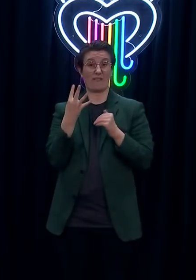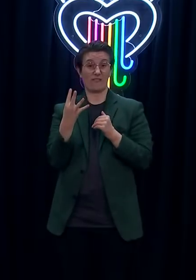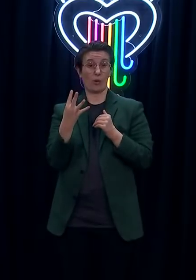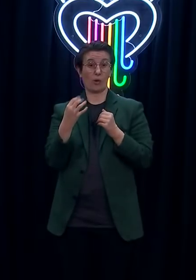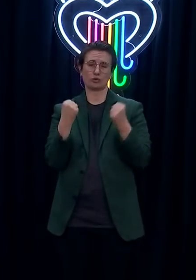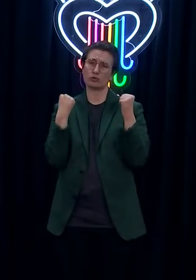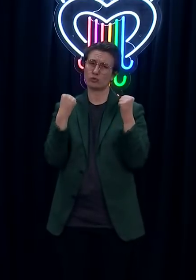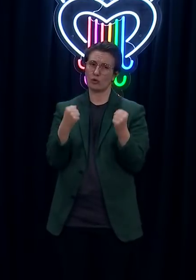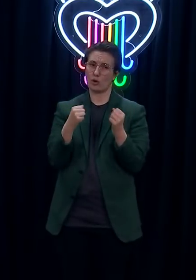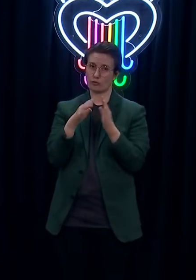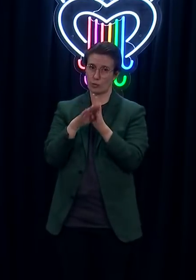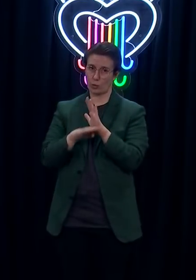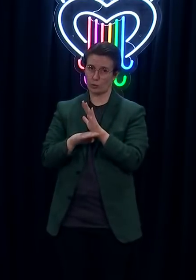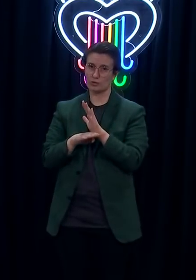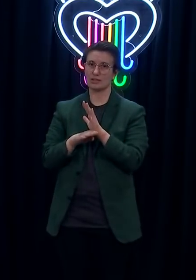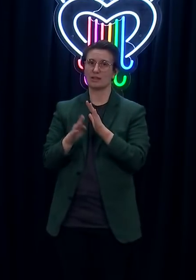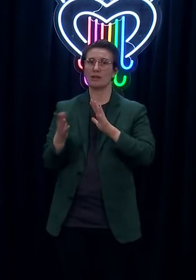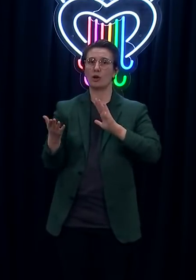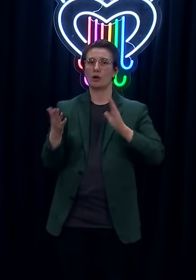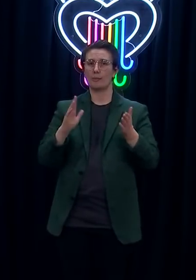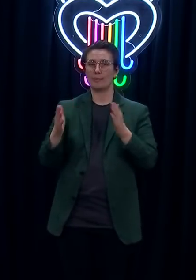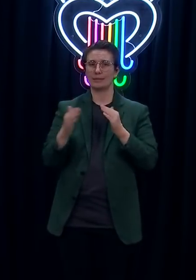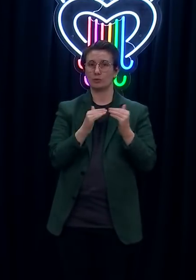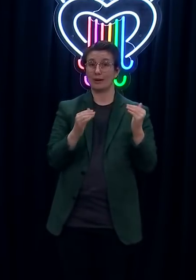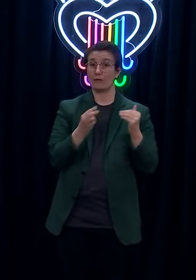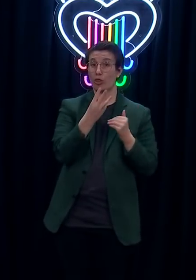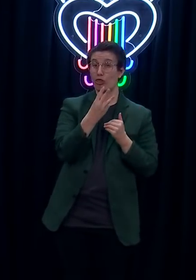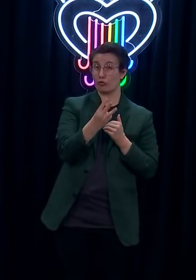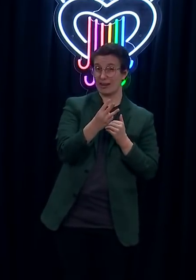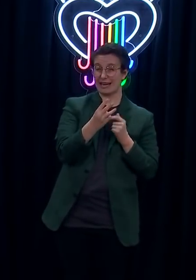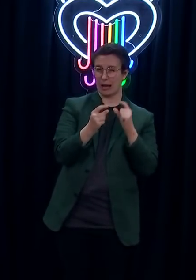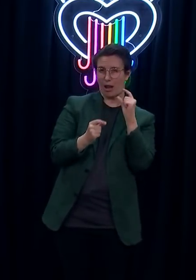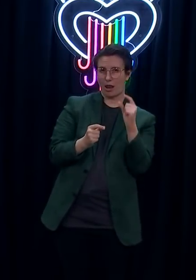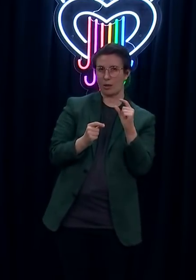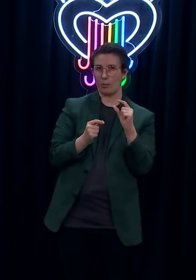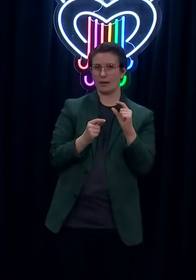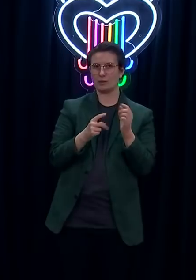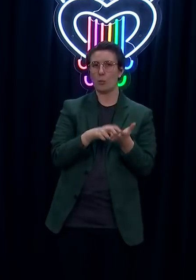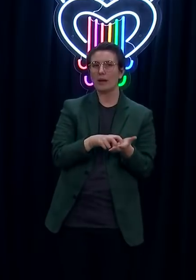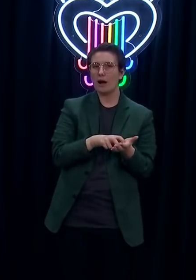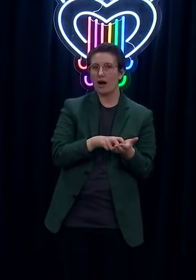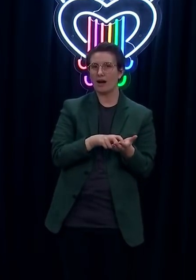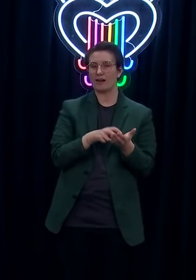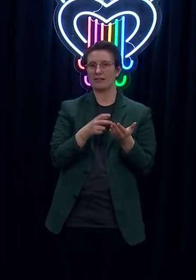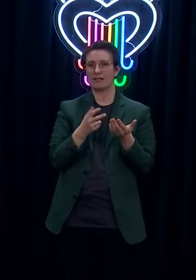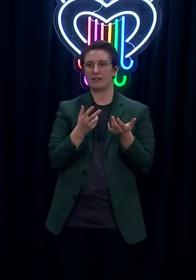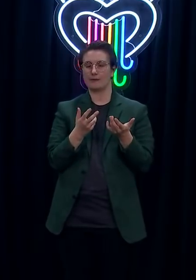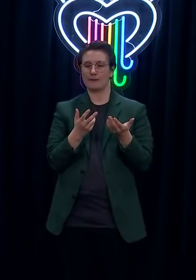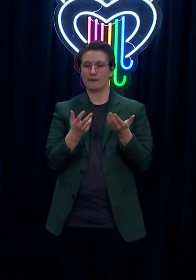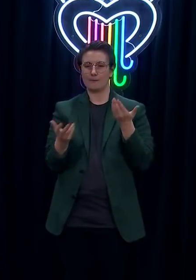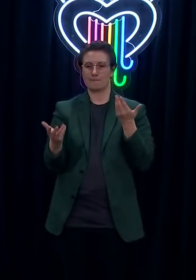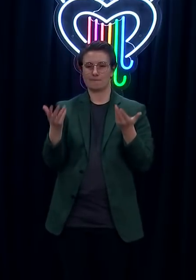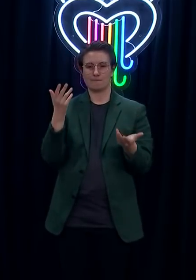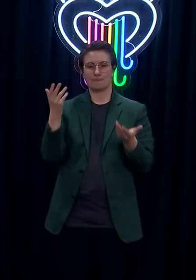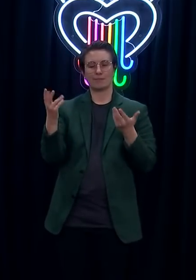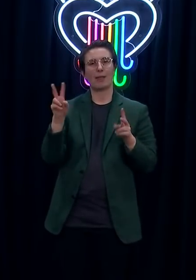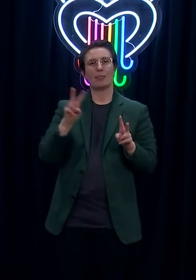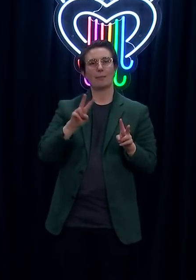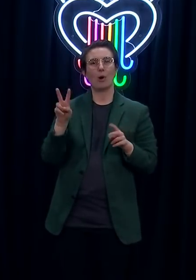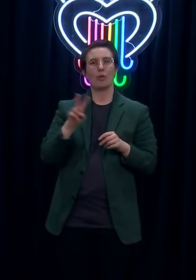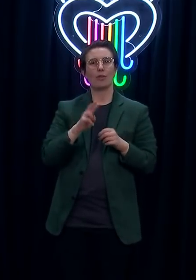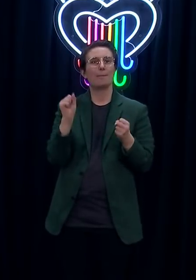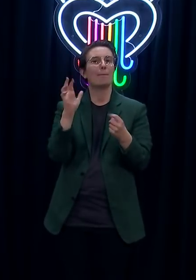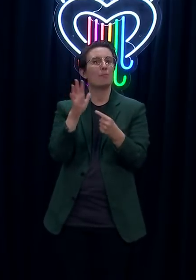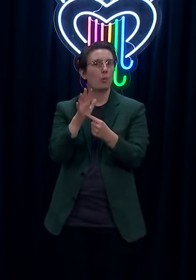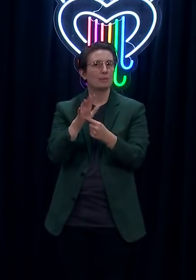the role of the ones that we have at three and the additional value added at each at a different point in the outbreak. So we